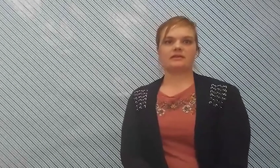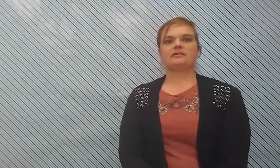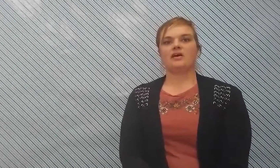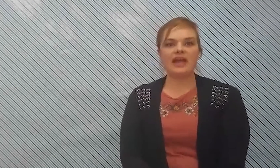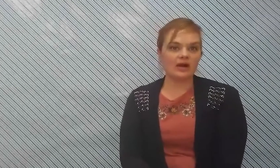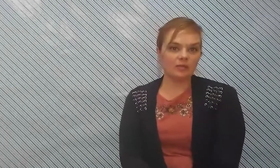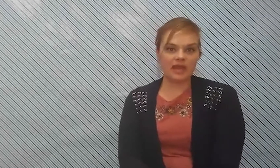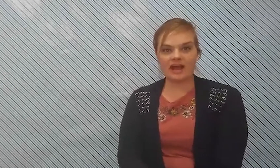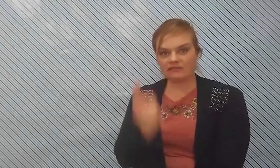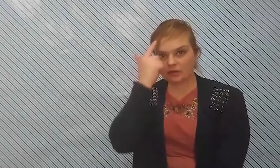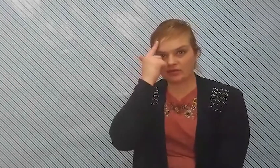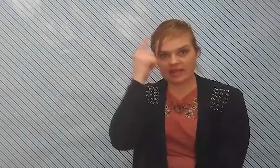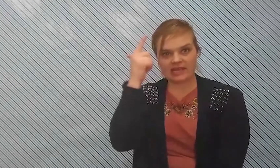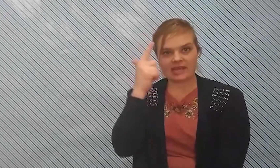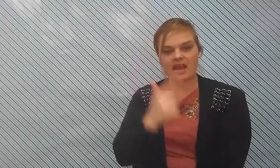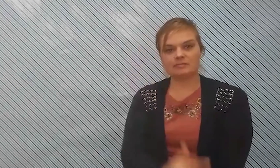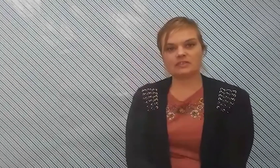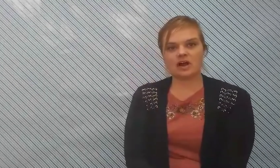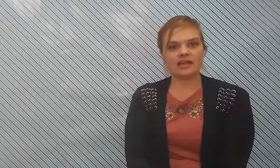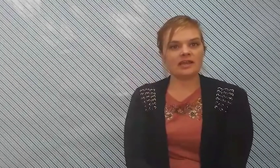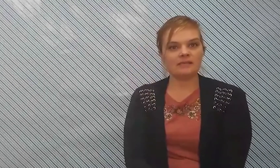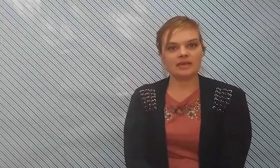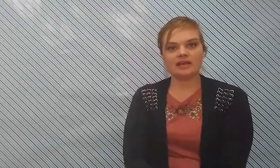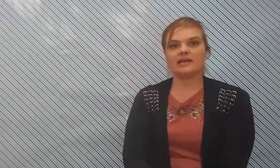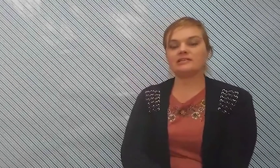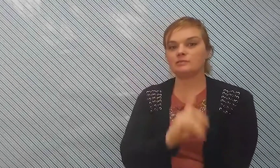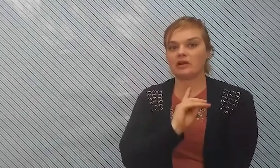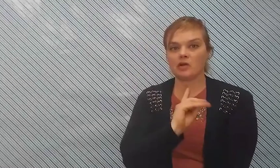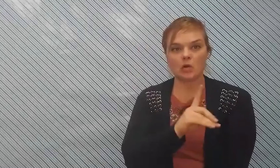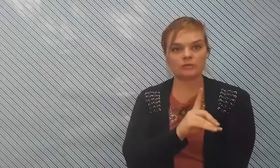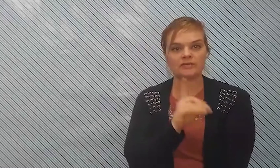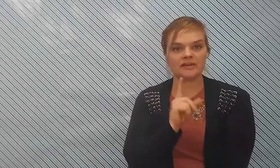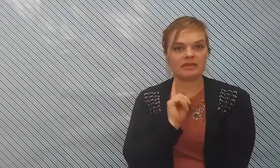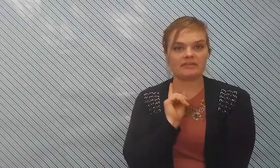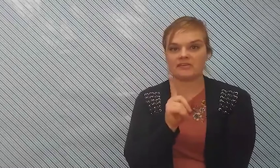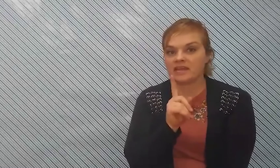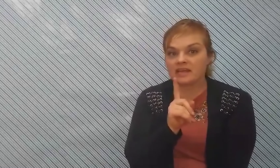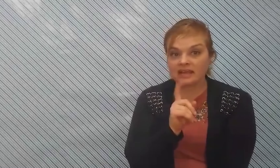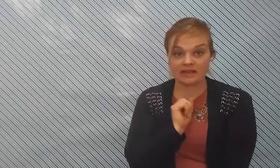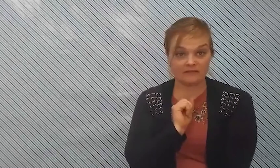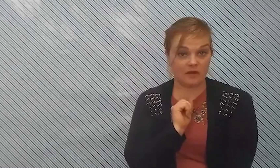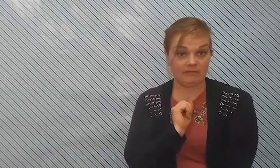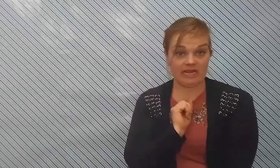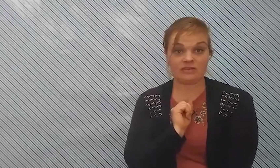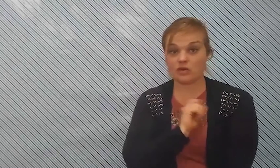okay i hope you have your thinking caps on because we are only going to be thinking for a minute no